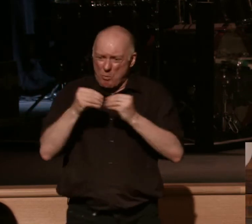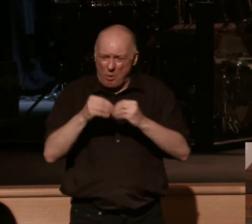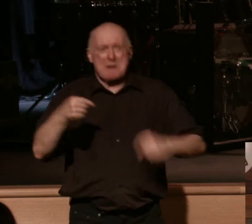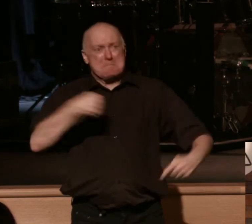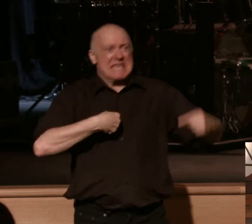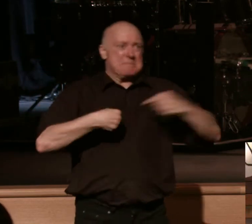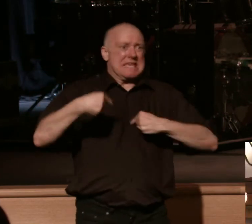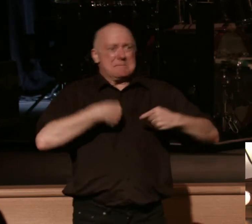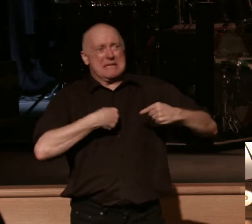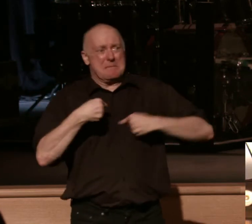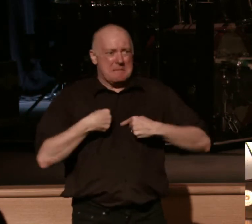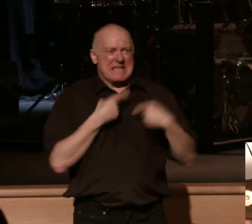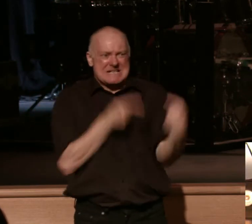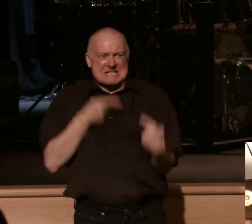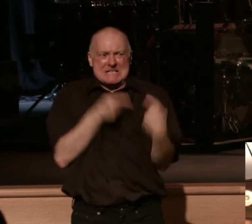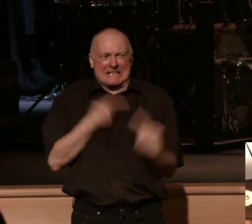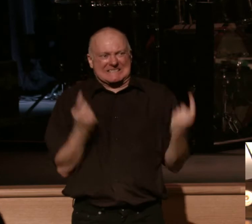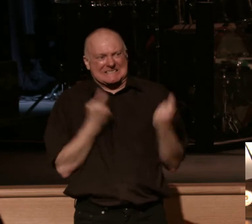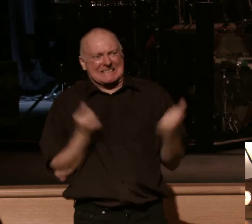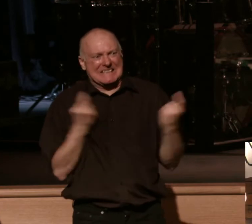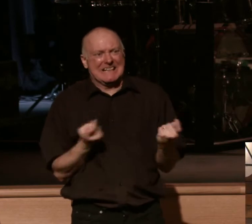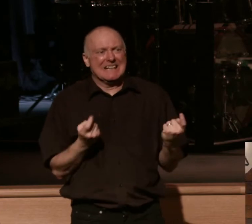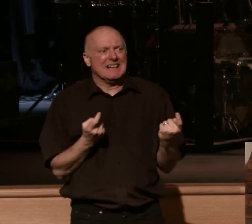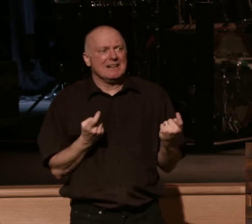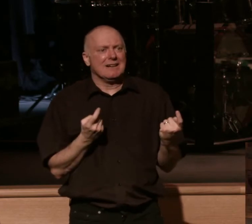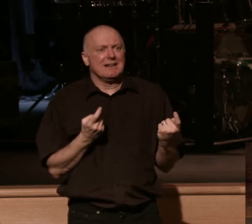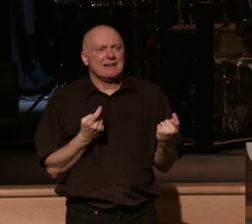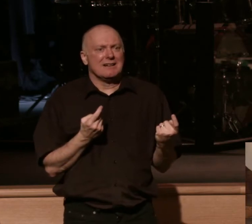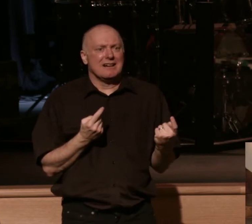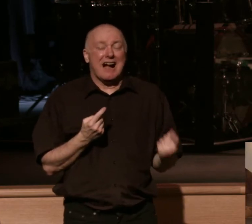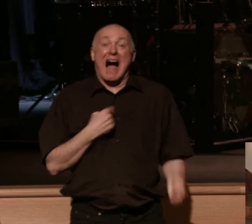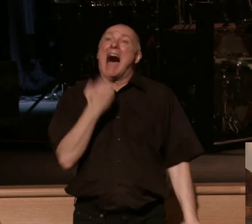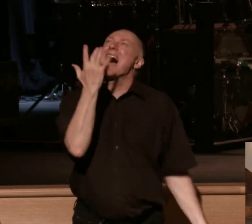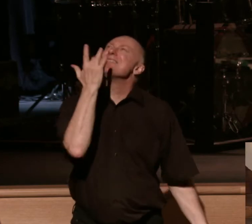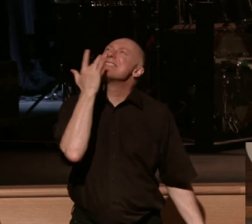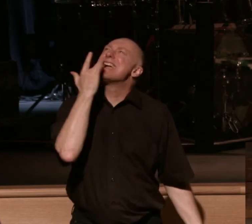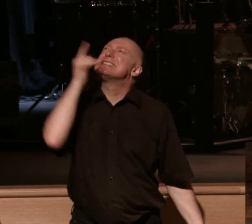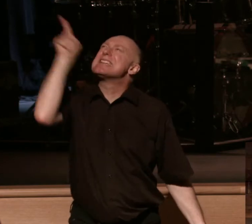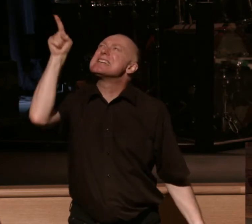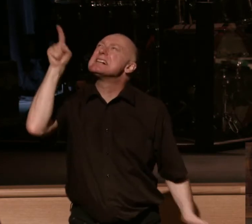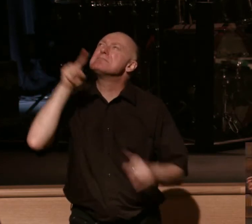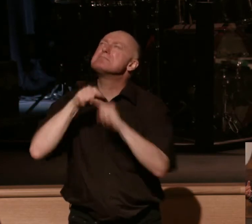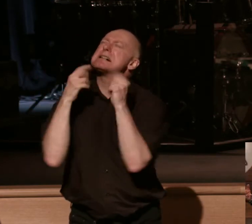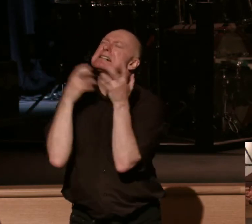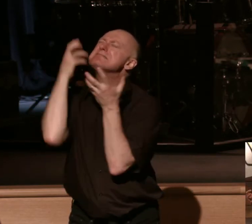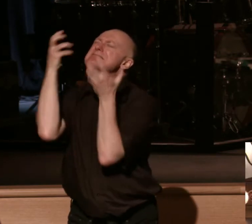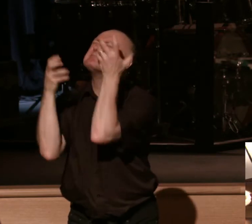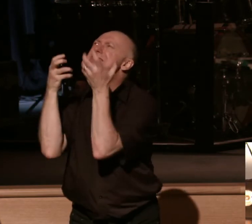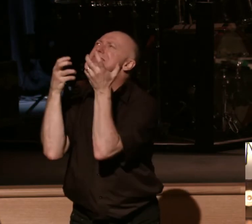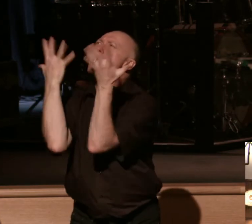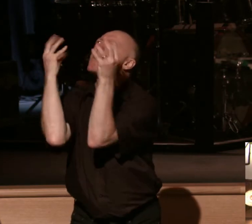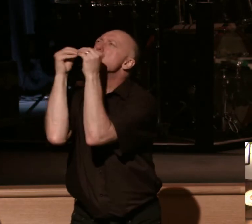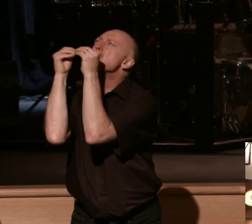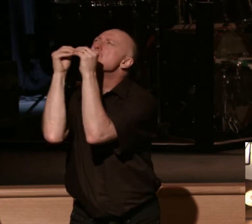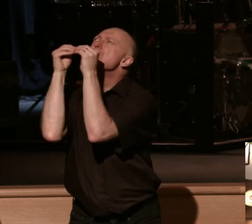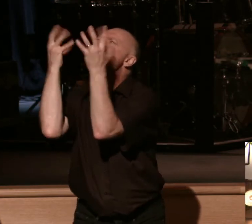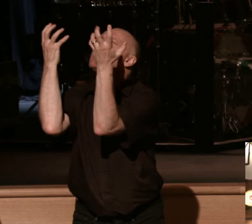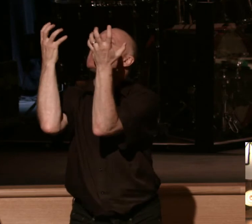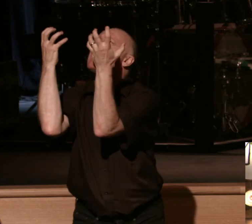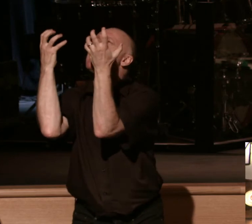fighting against sinful flesh and you sit there and you say I've tasted it but I groan for the day that all